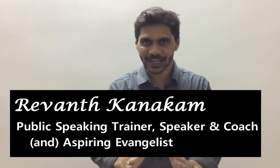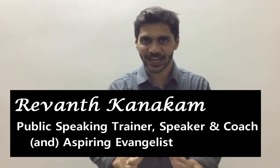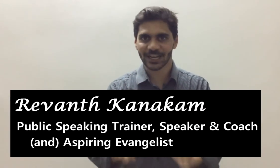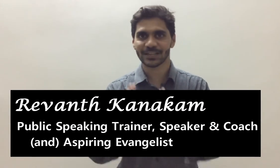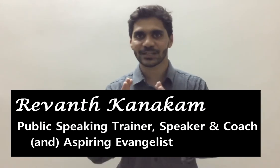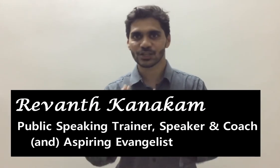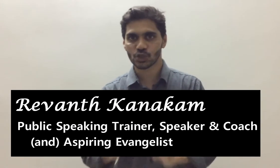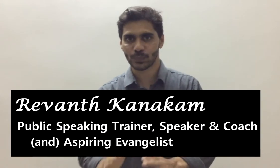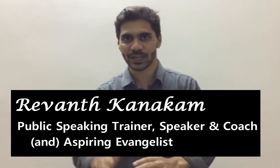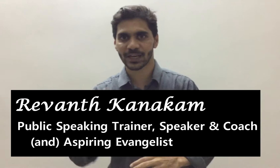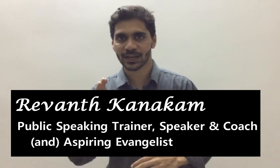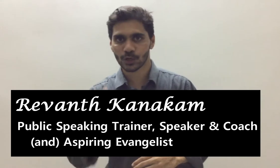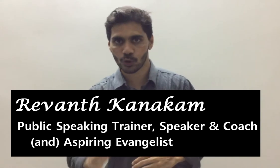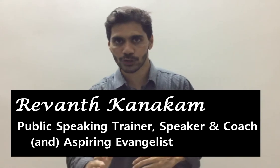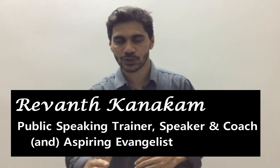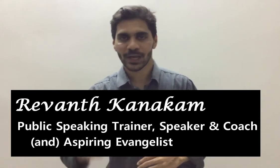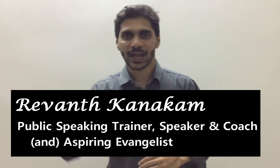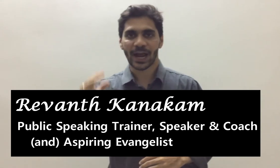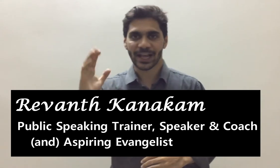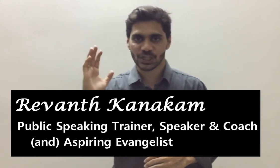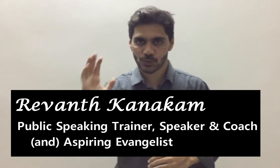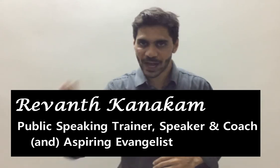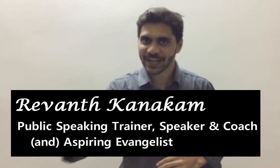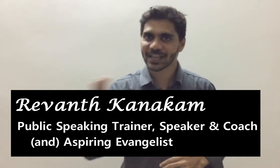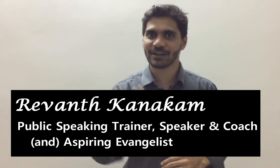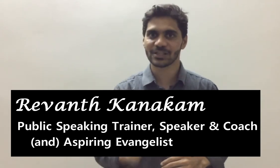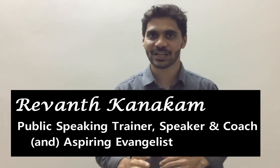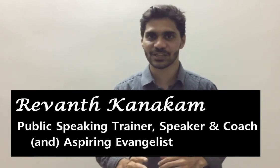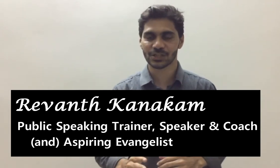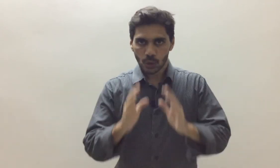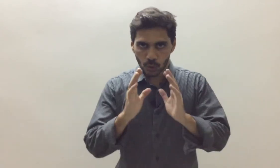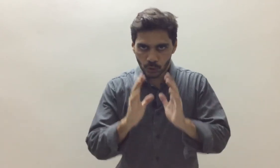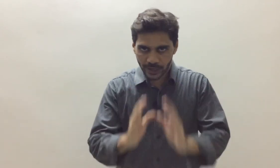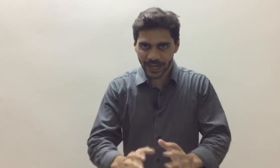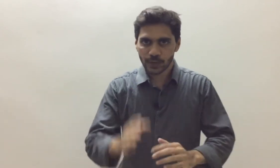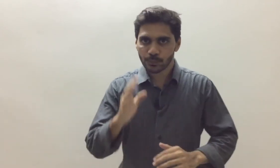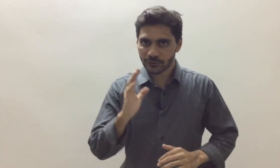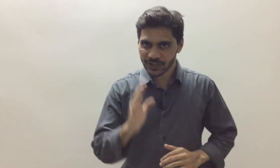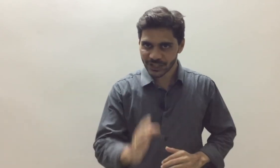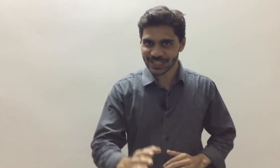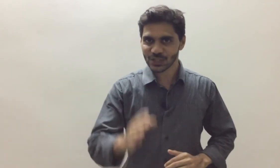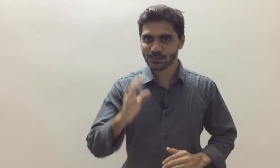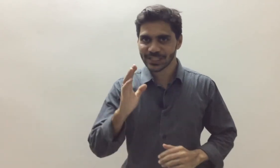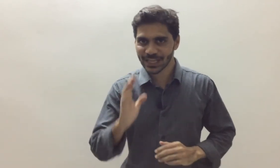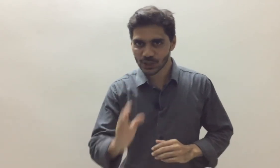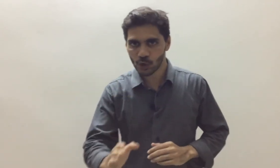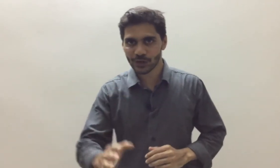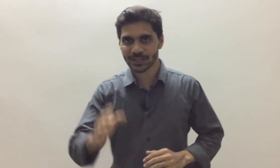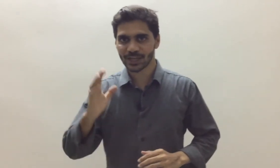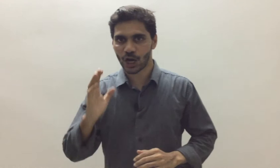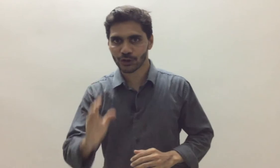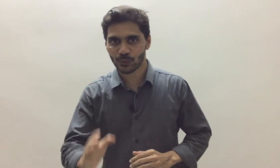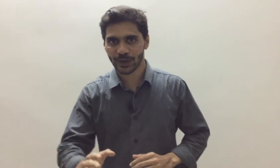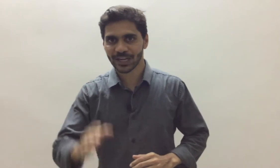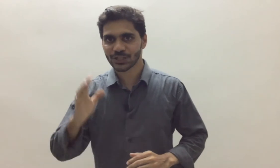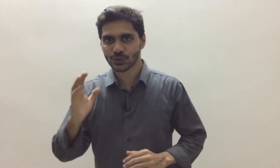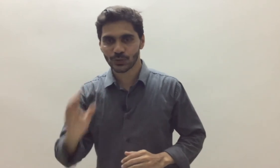trainer, speaker, coach and aspiring evangelist who train professionals, business owners, entrepreneurs, students